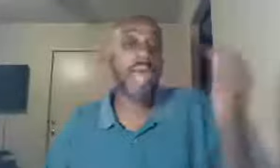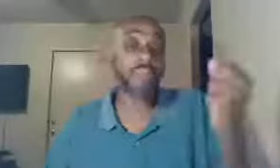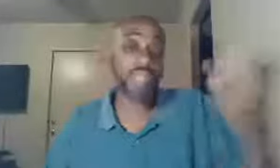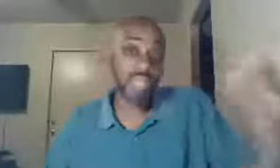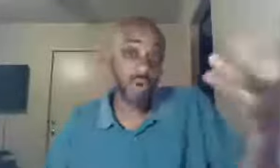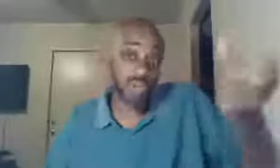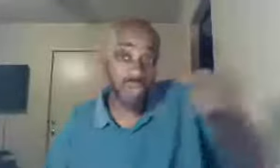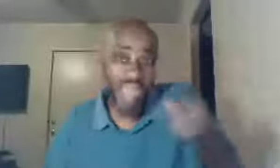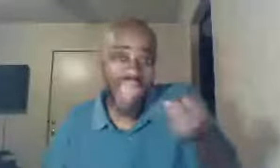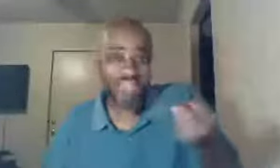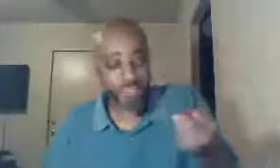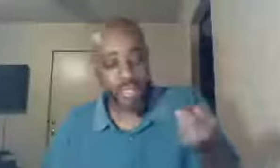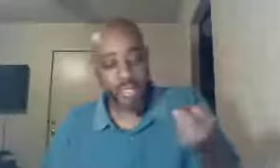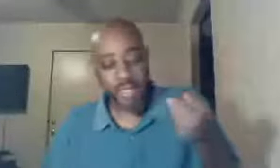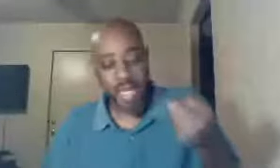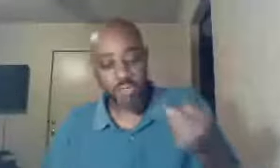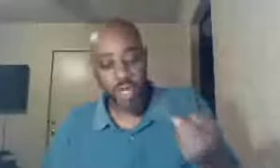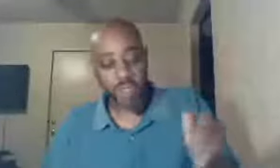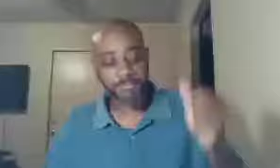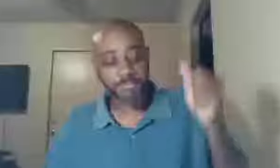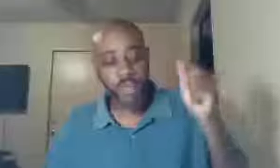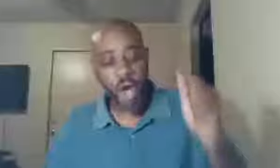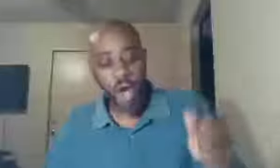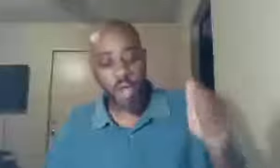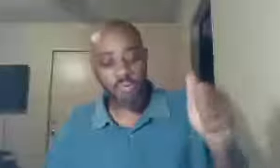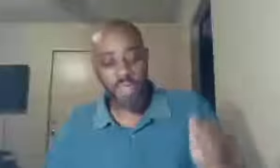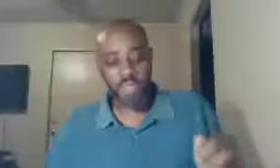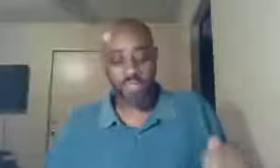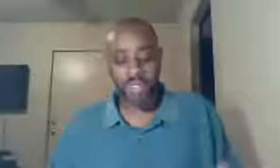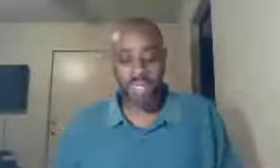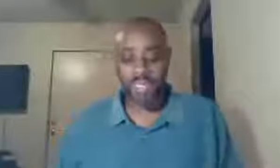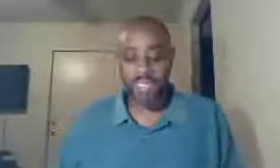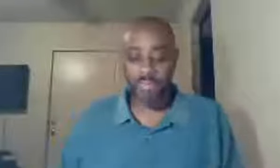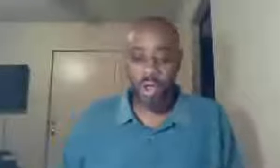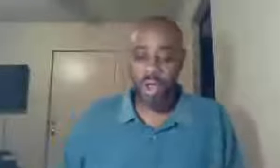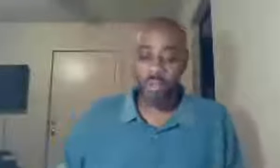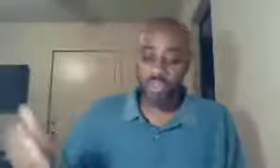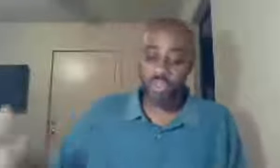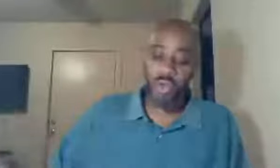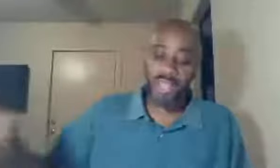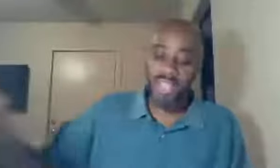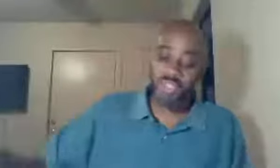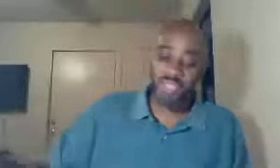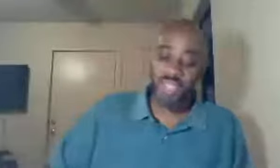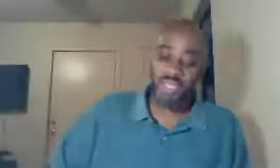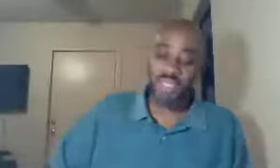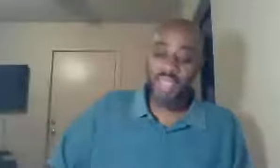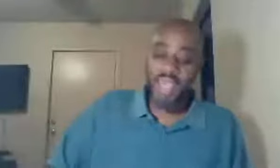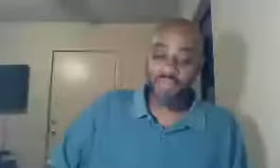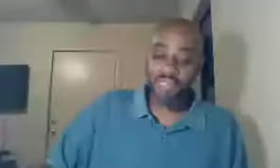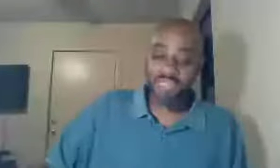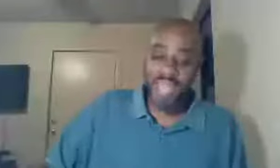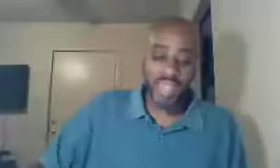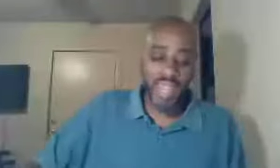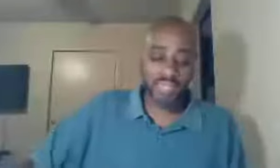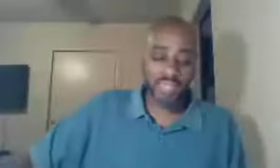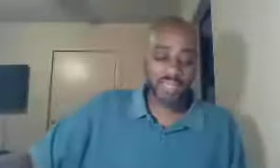apprehend, or grasp, God's word, all of this, forgetting that Paul, was quite educated, having sat at the